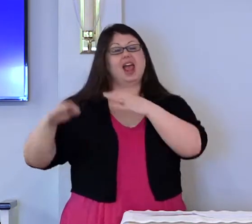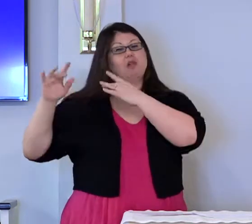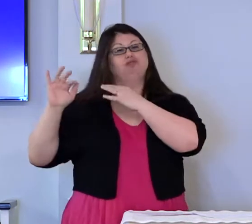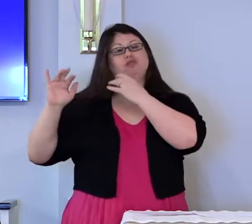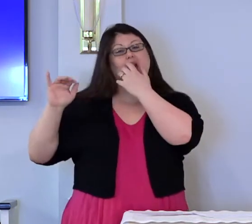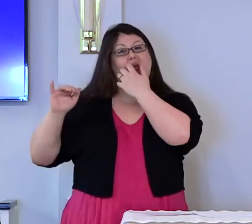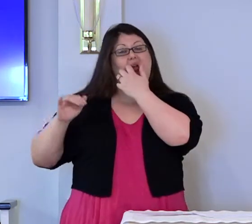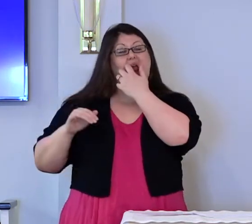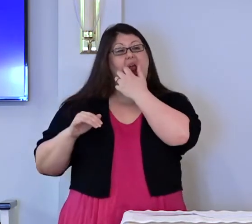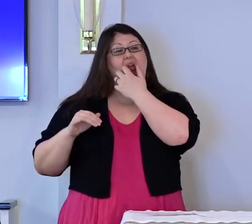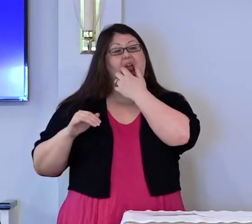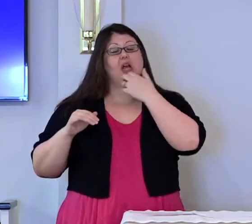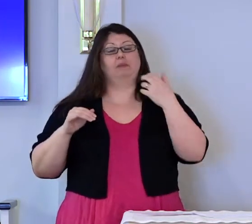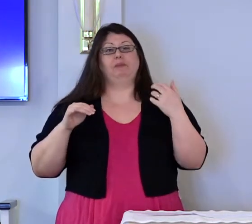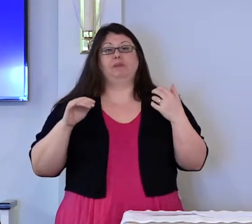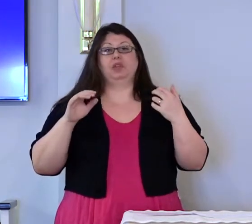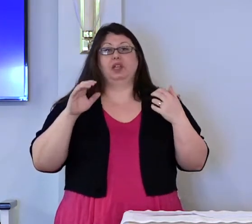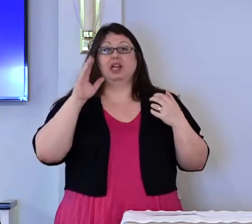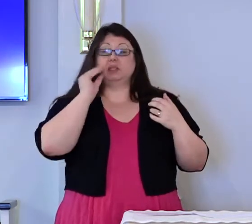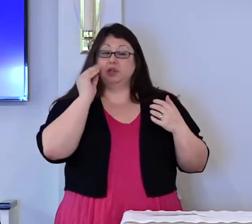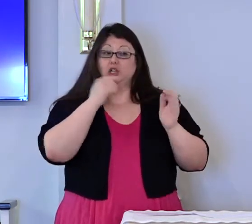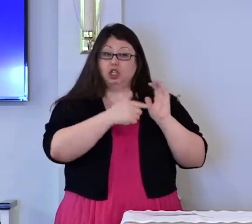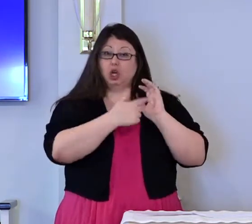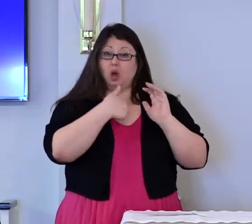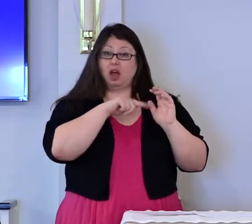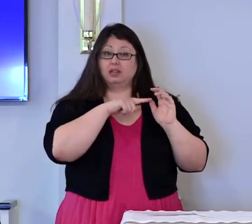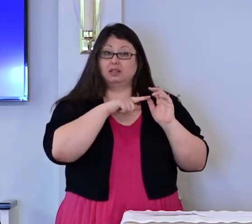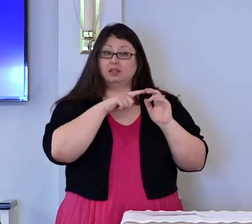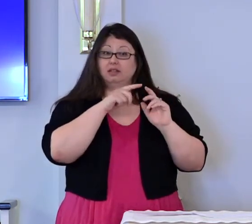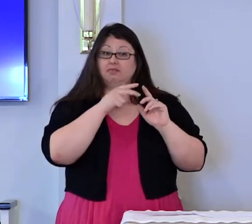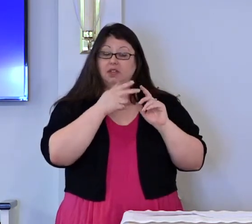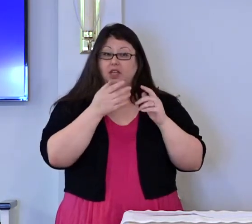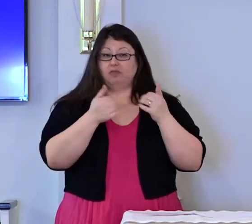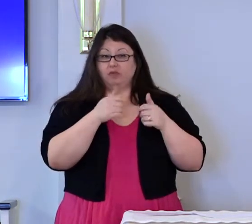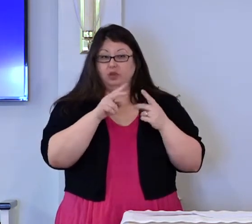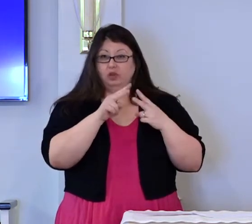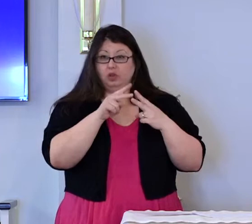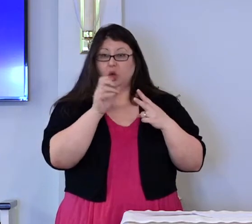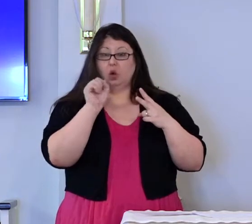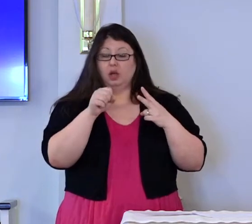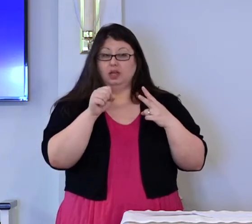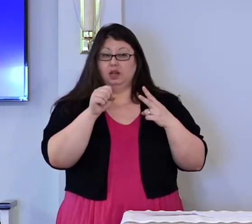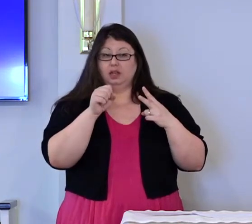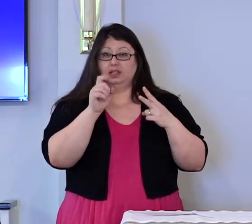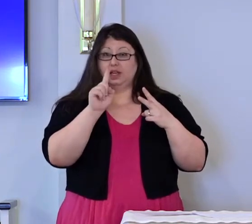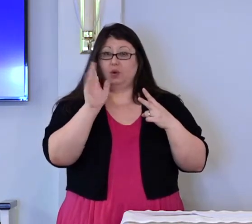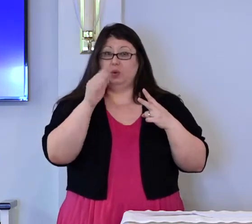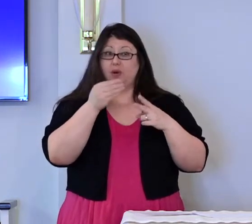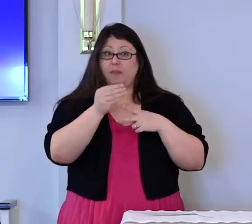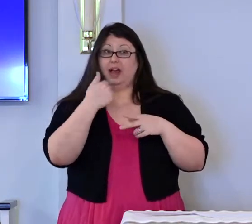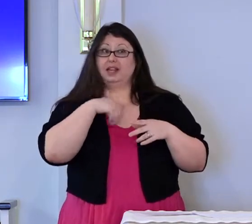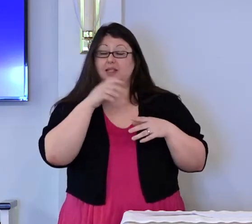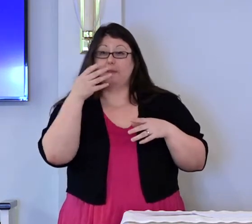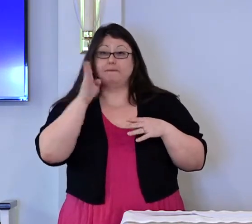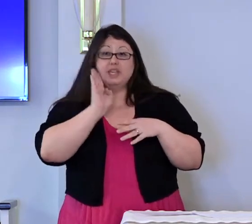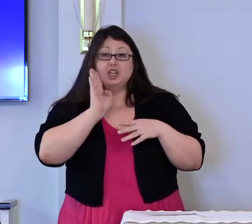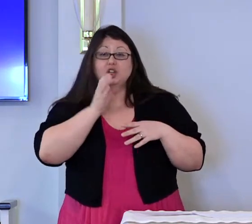Experience had shown us that either we would get thrown out or somebody would buy us a beer.